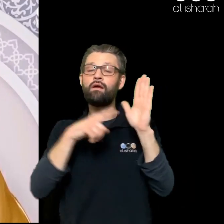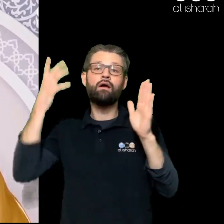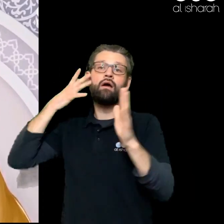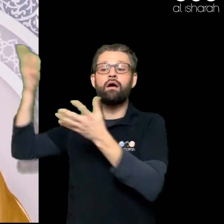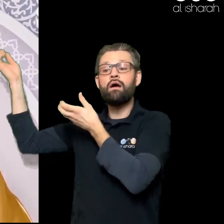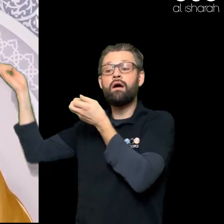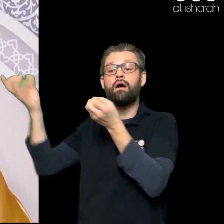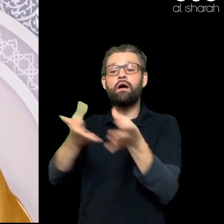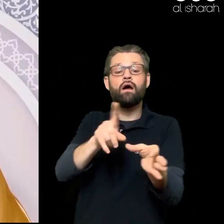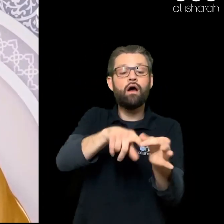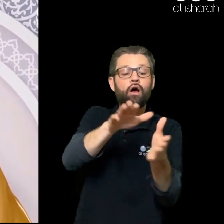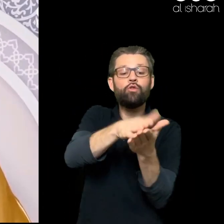distress Against you